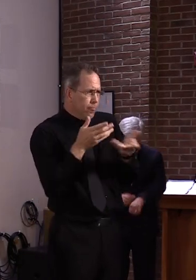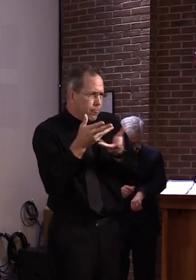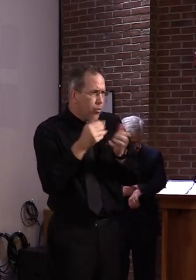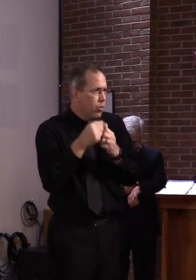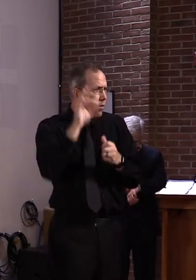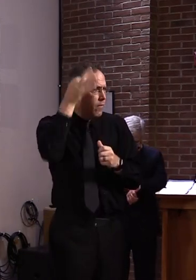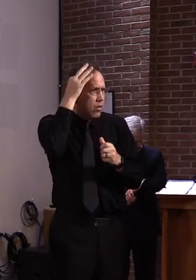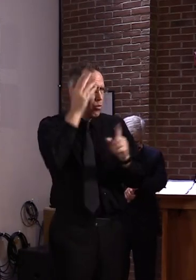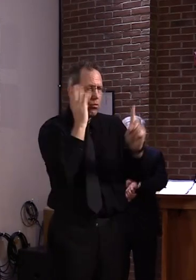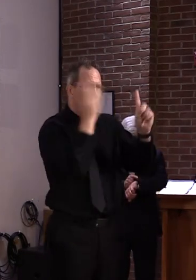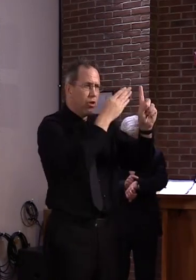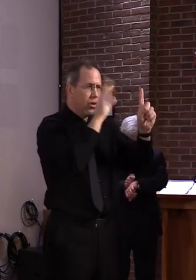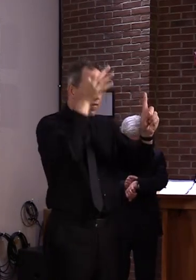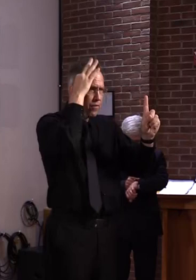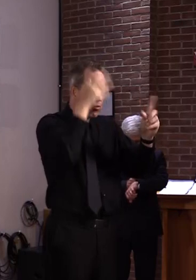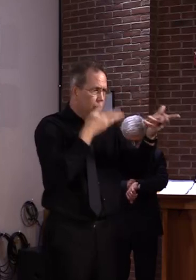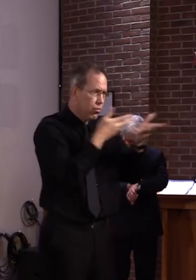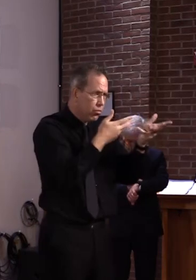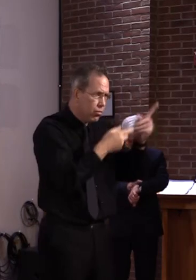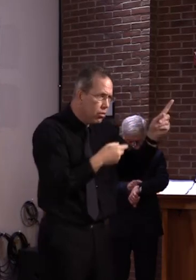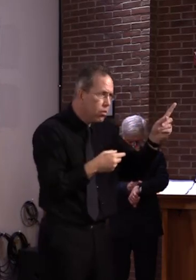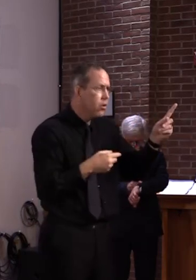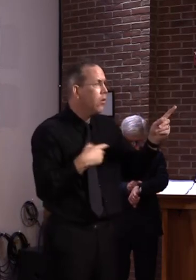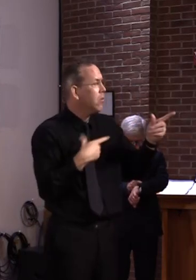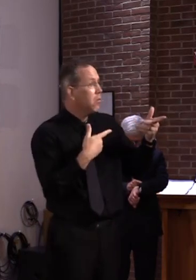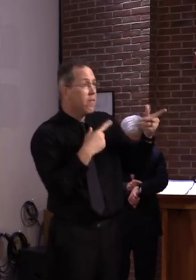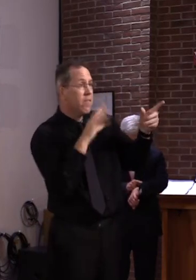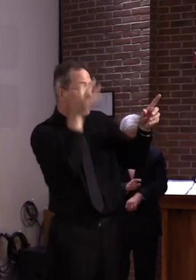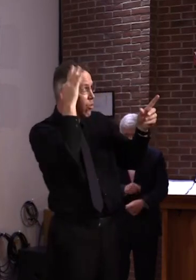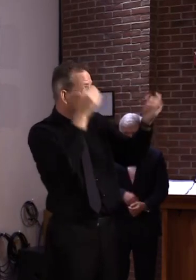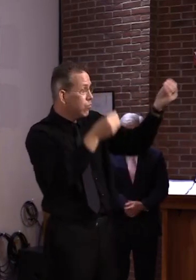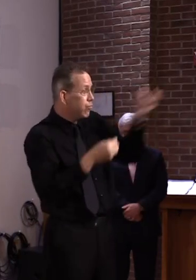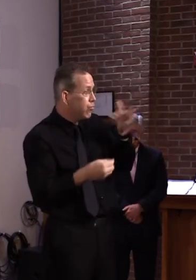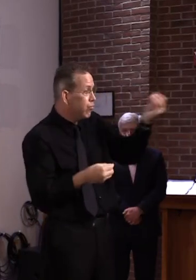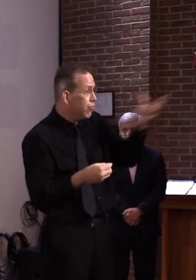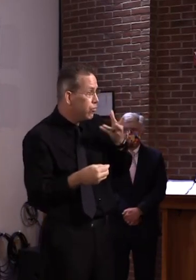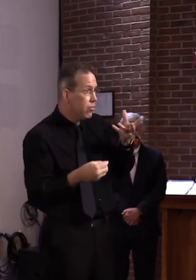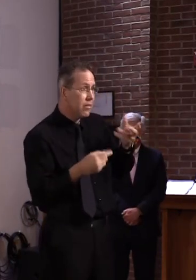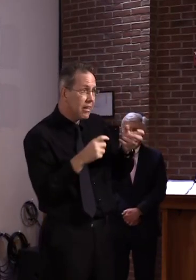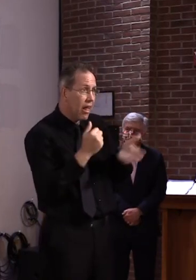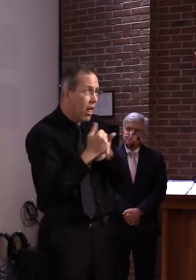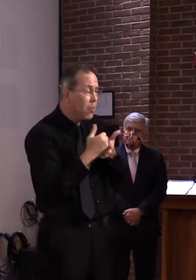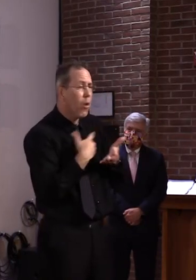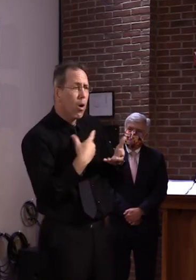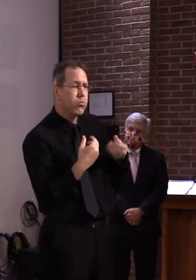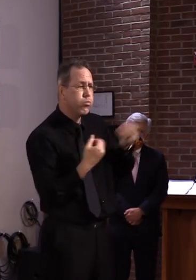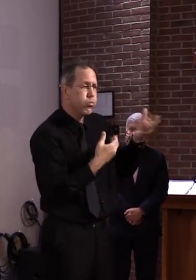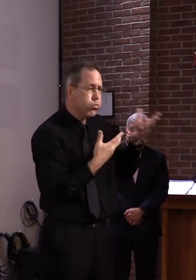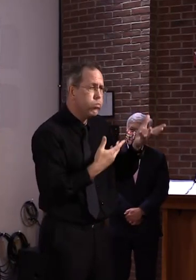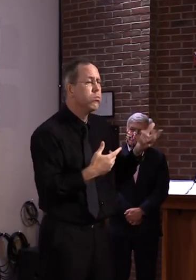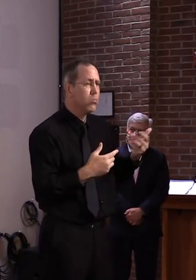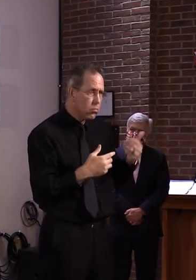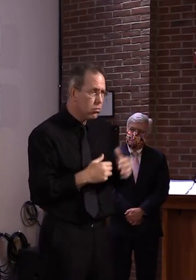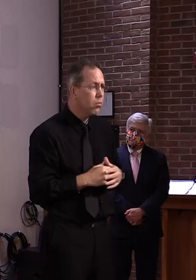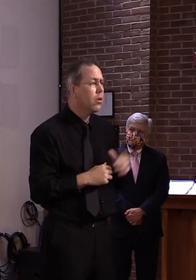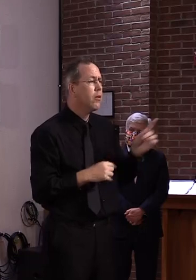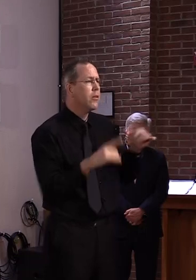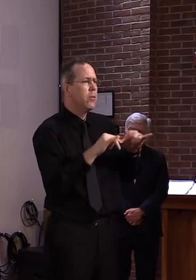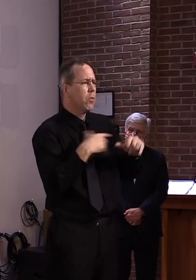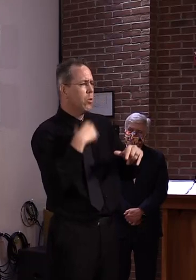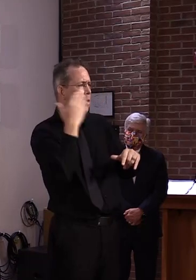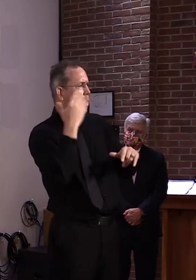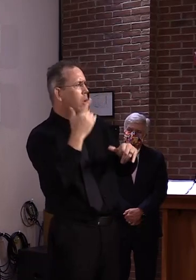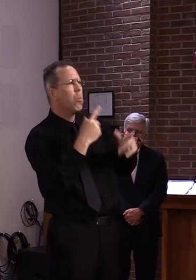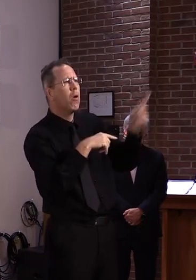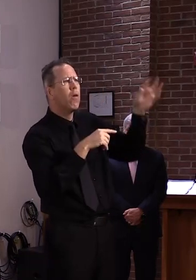really allow them to help us as much as they can, but recognize that they have other priorities too,